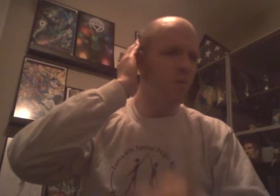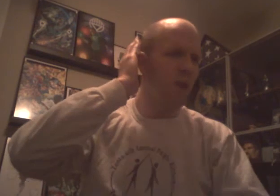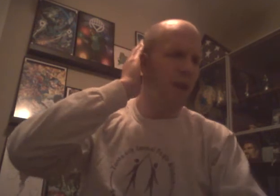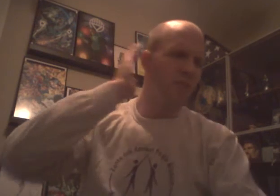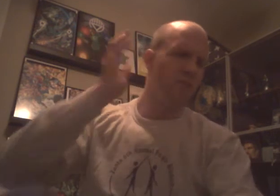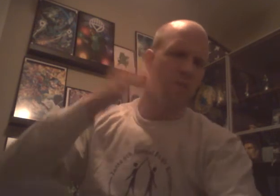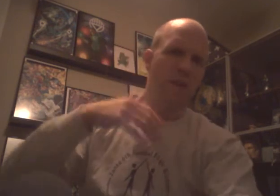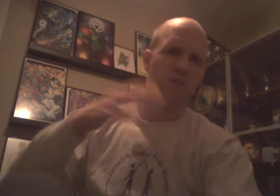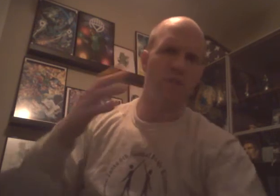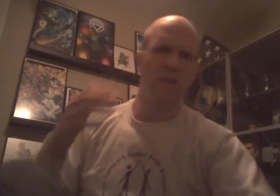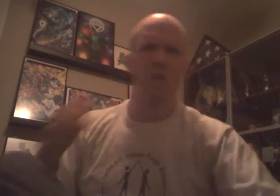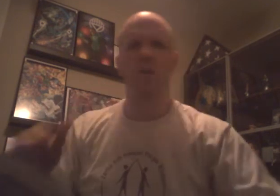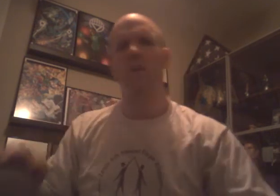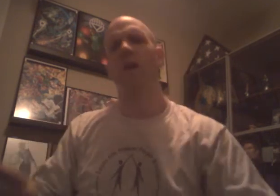Bryan. So their match really didn't go anywhere.